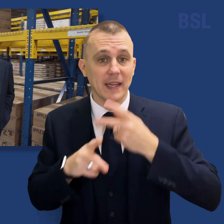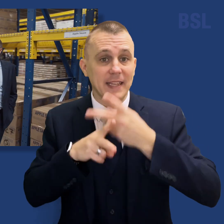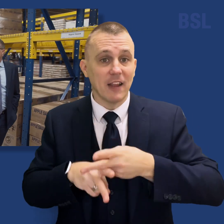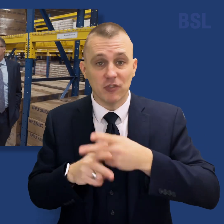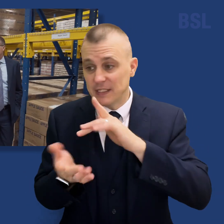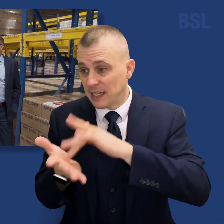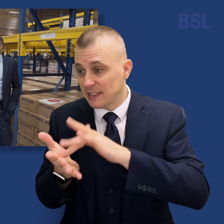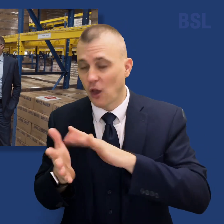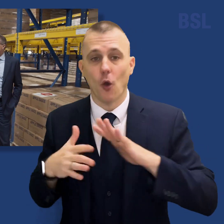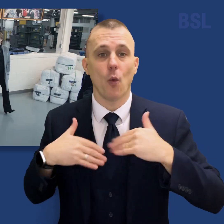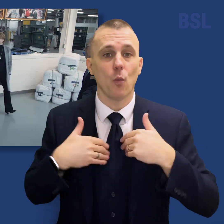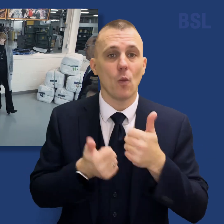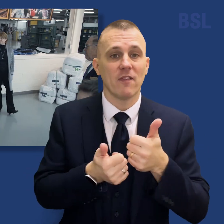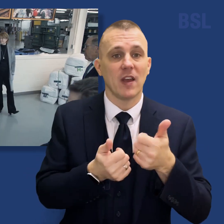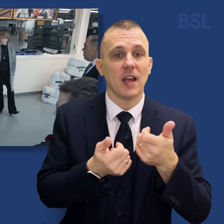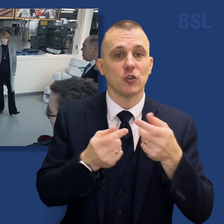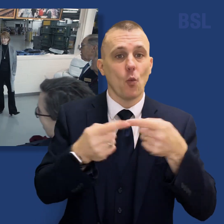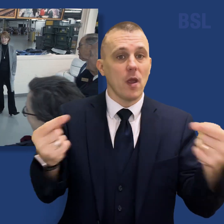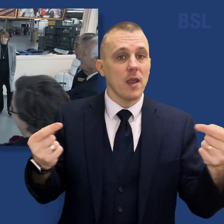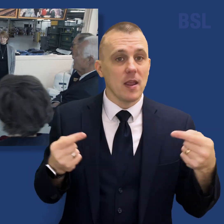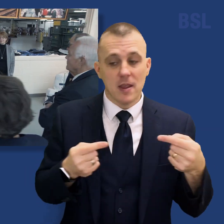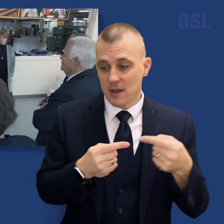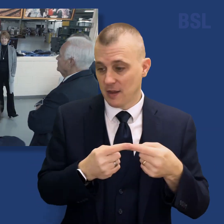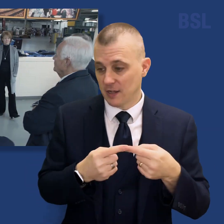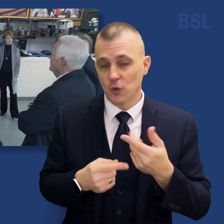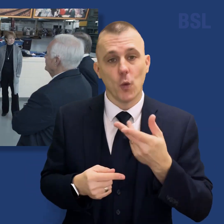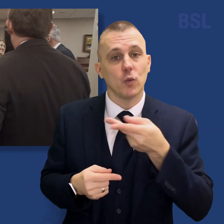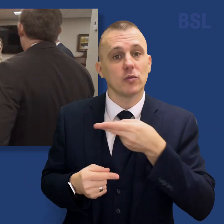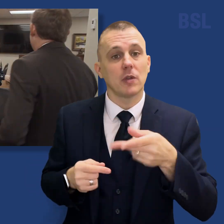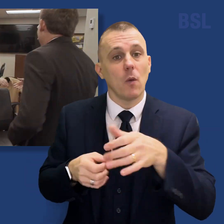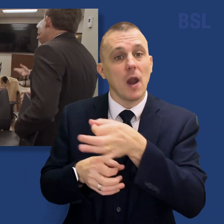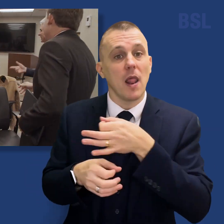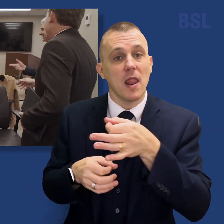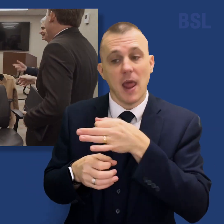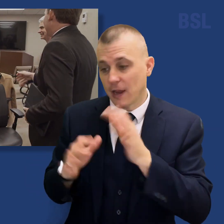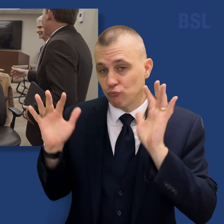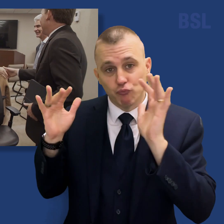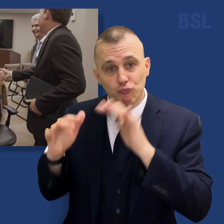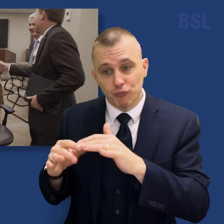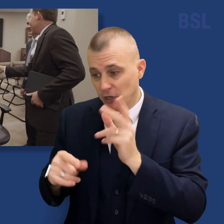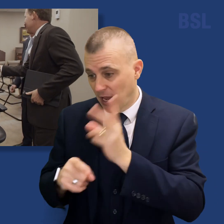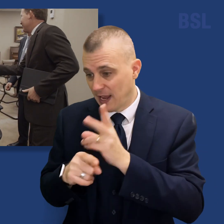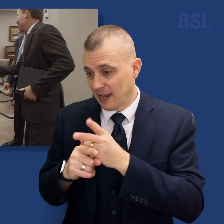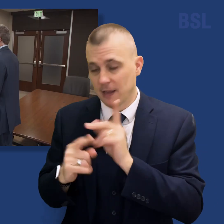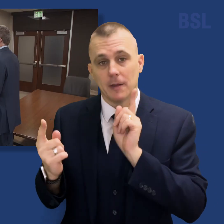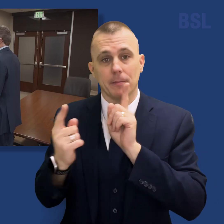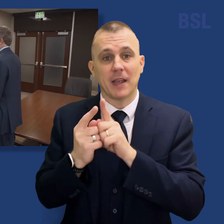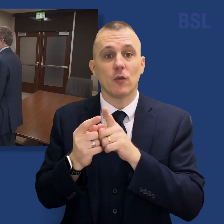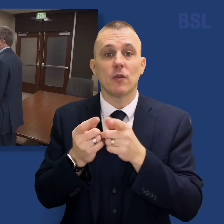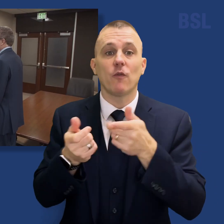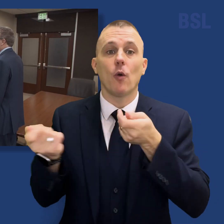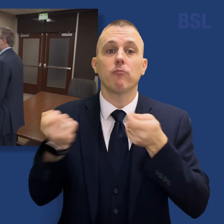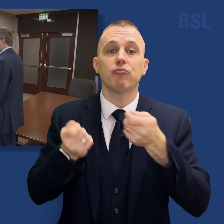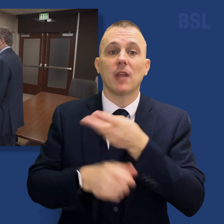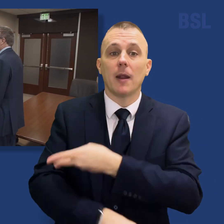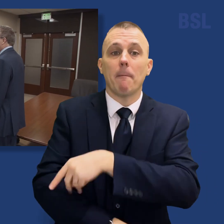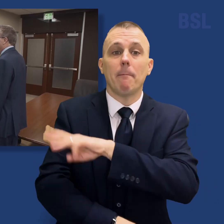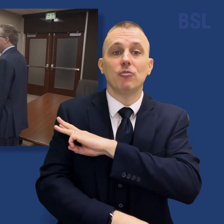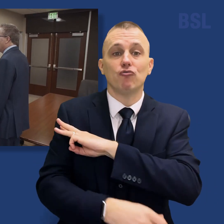Center and Welfare Square. While in Salt Lake, the UNICEF USA leaders also met with the Church's presiding bishopric on